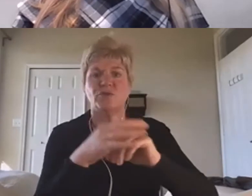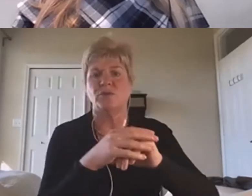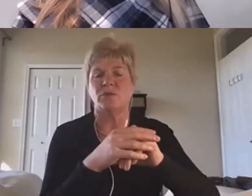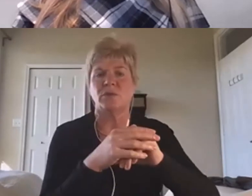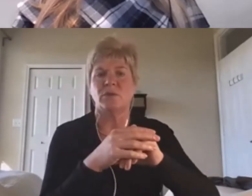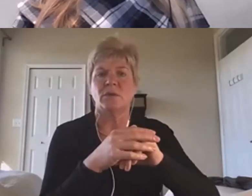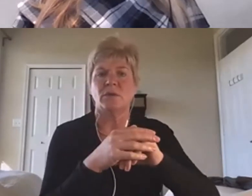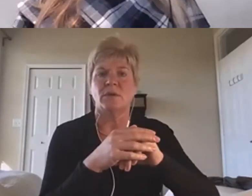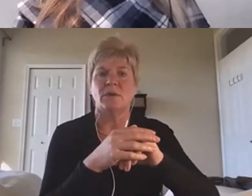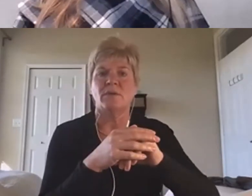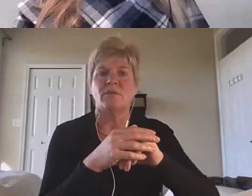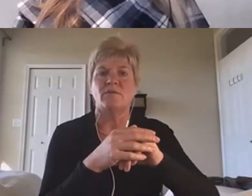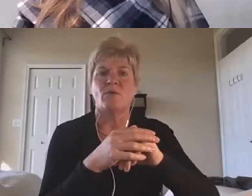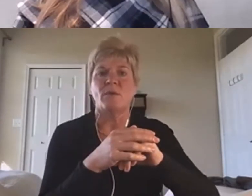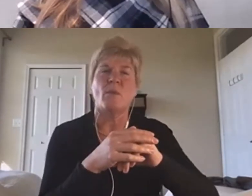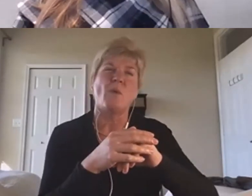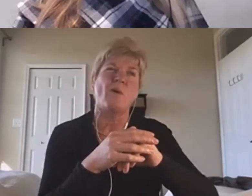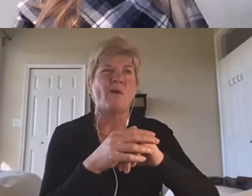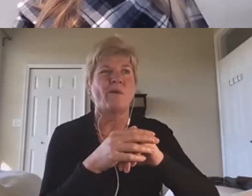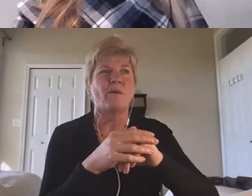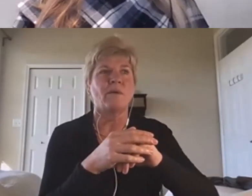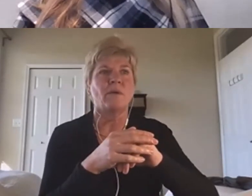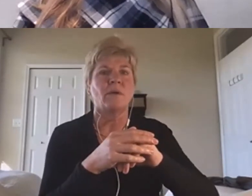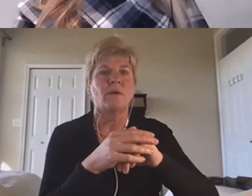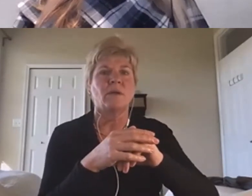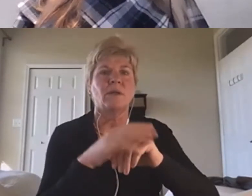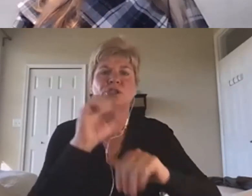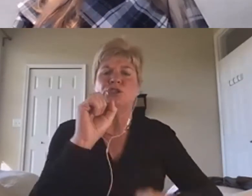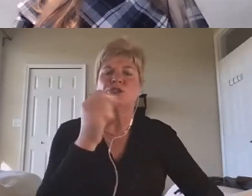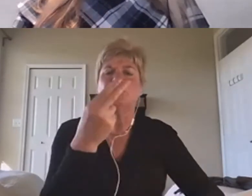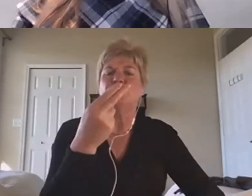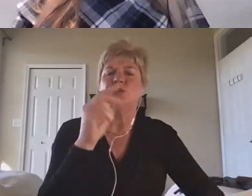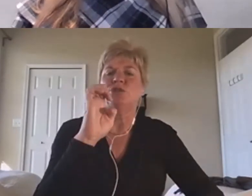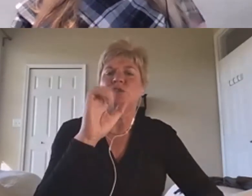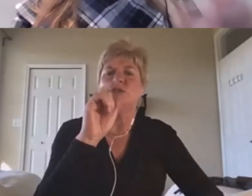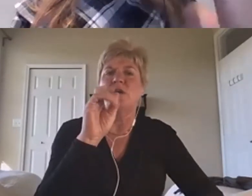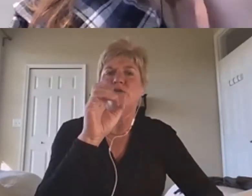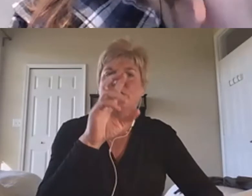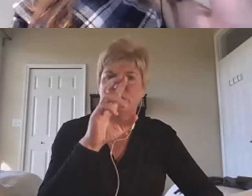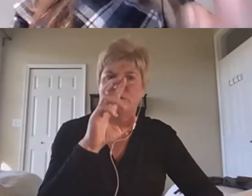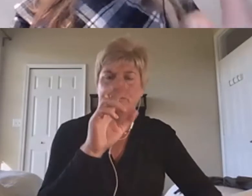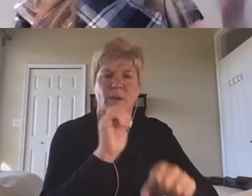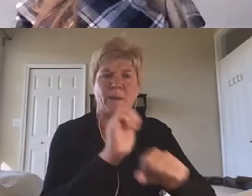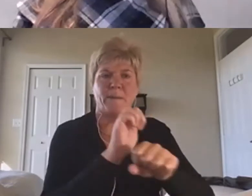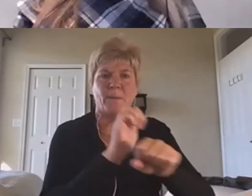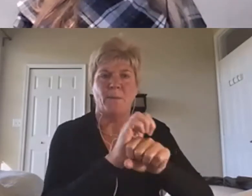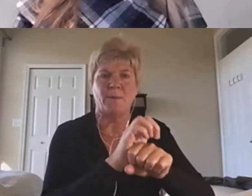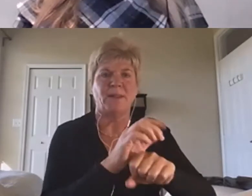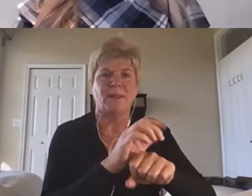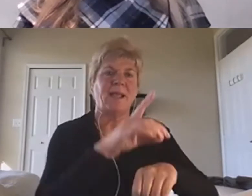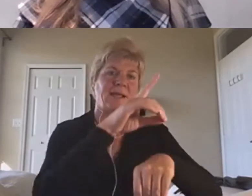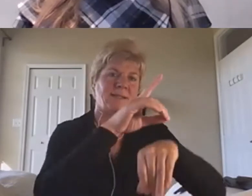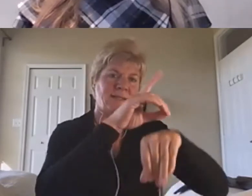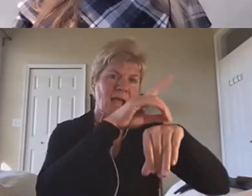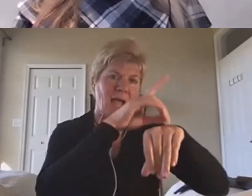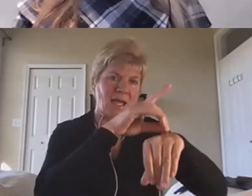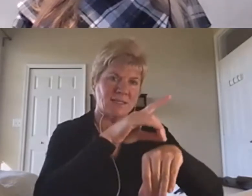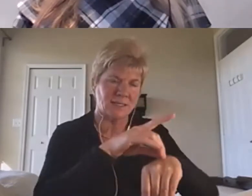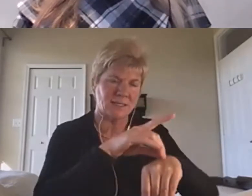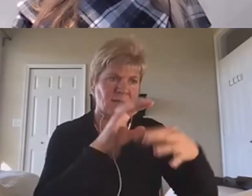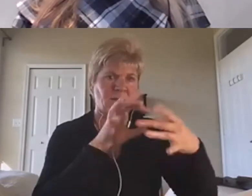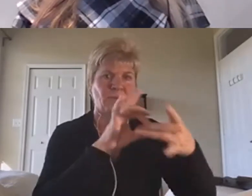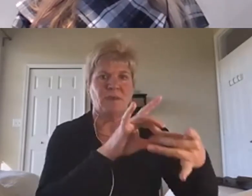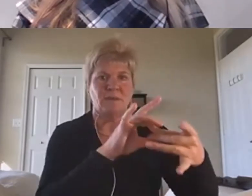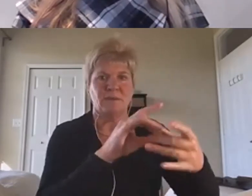settings where you're doing kind of, uh, task-based, uh, setting up and how that can help,